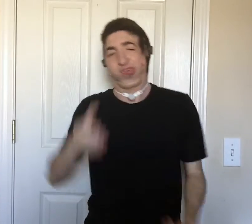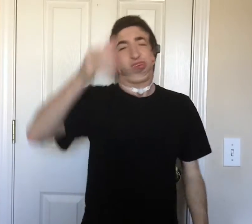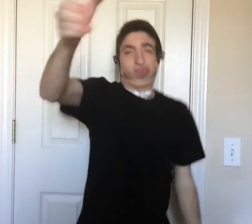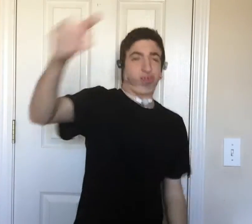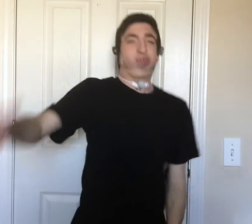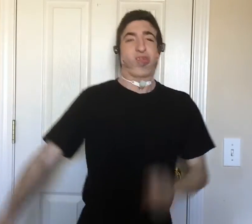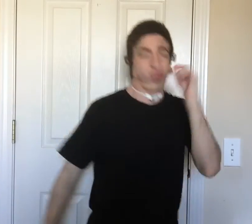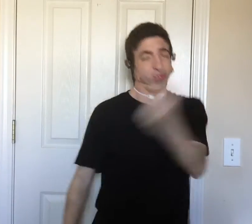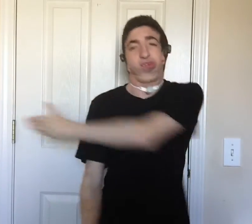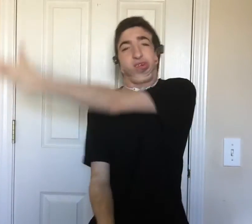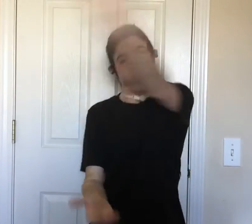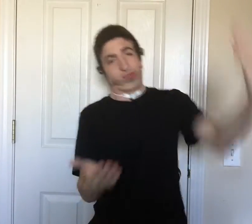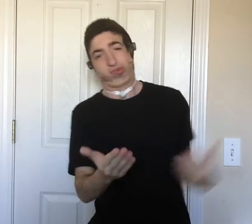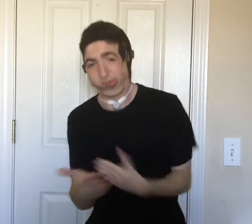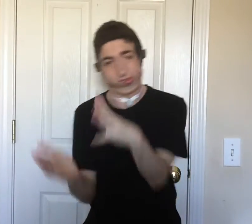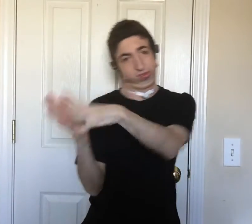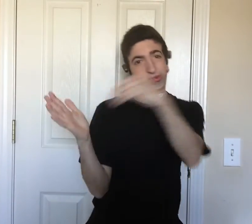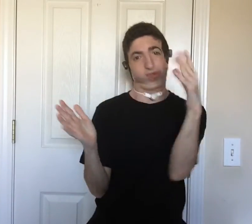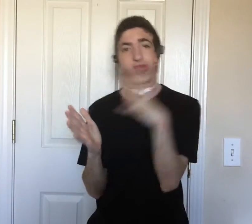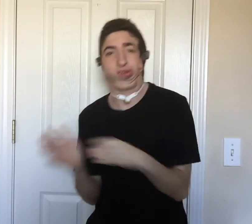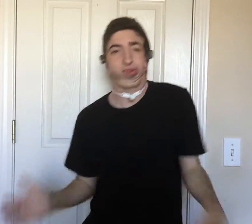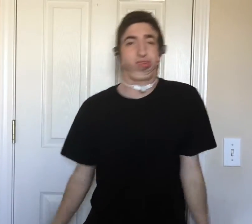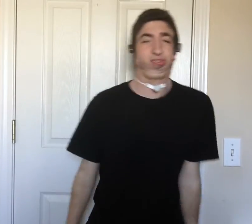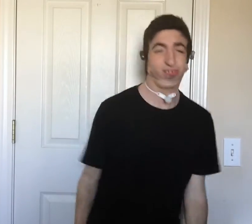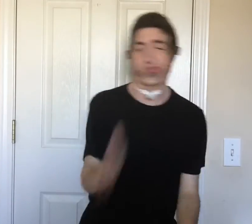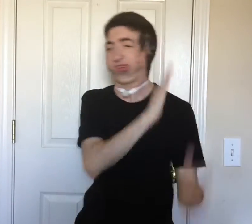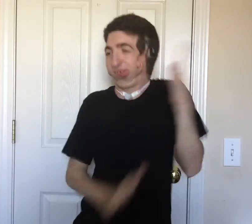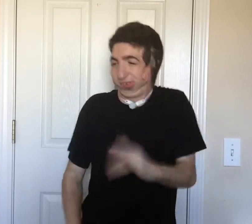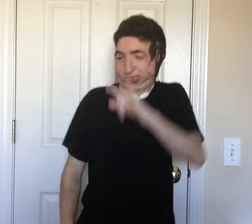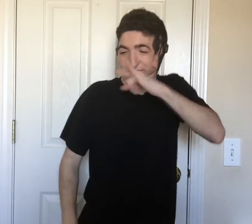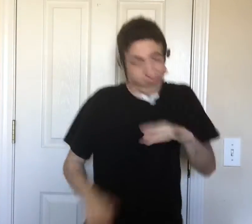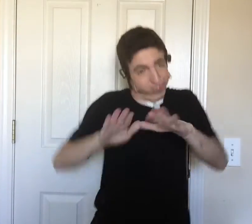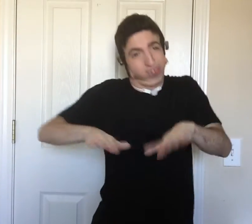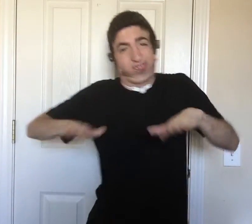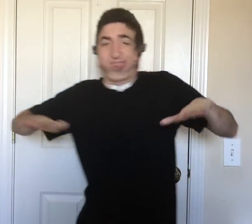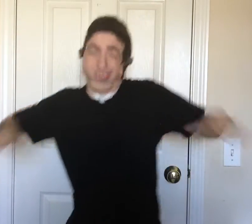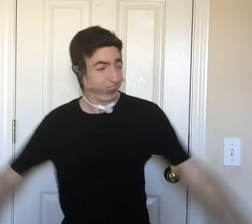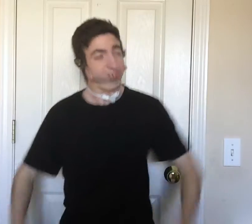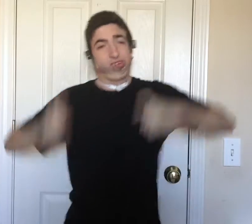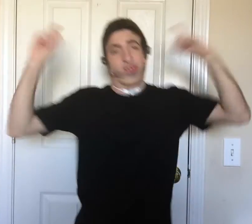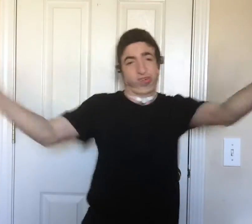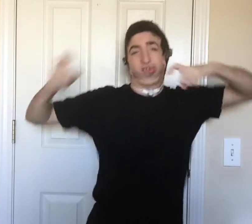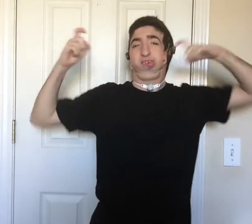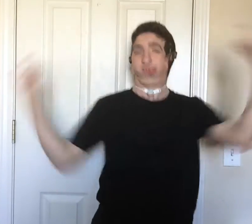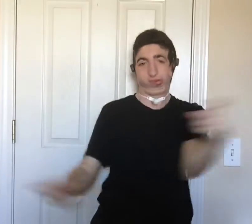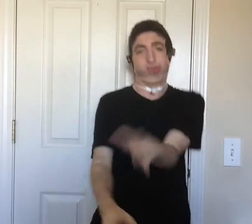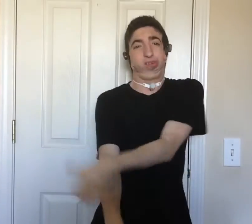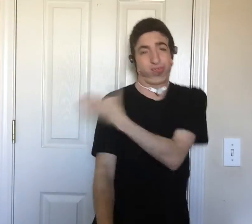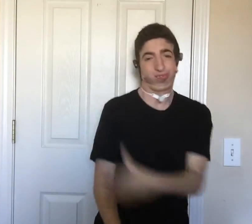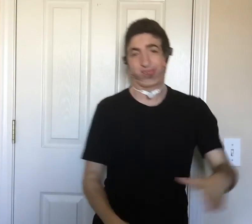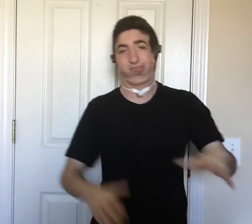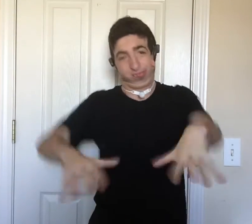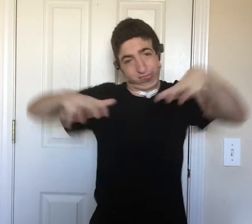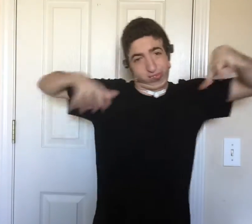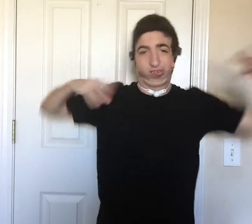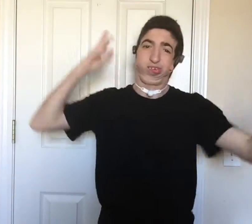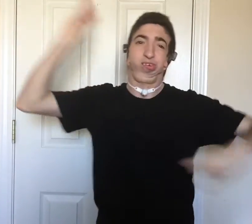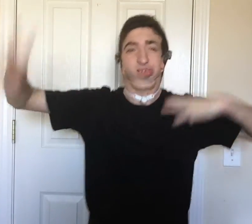fresh, how we flow. Everybody get the style. Ayo, I once was a kid with the other little kids. Now I'm ripping up shows and the fans going around with us.